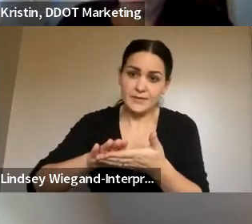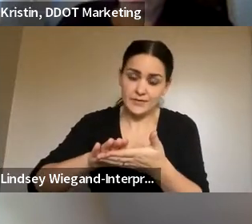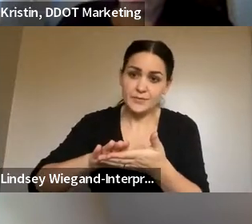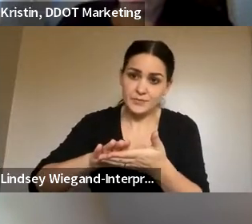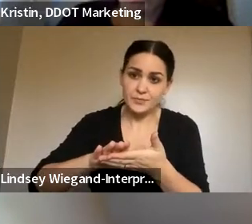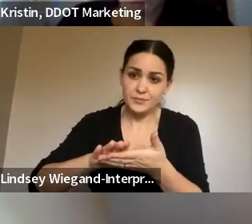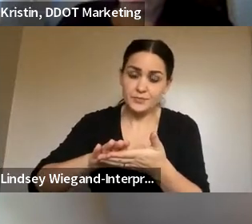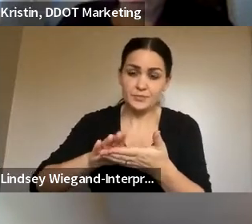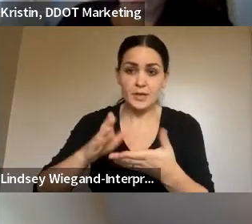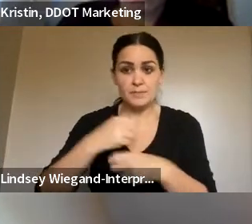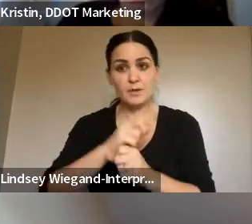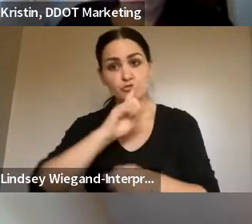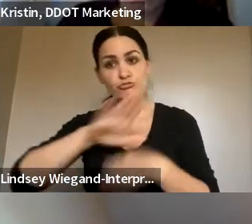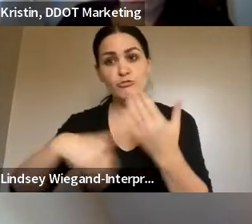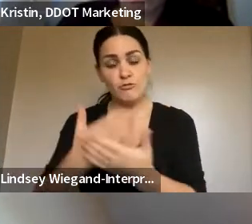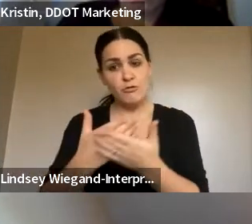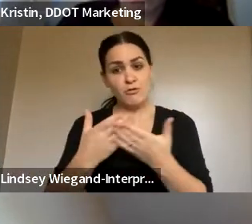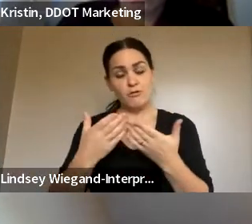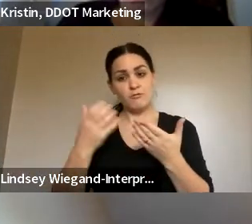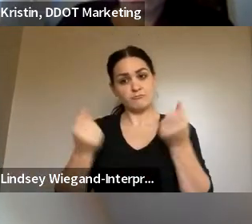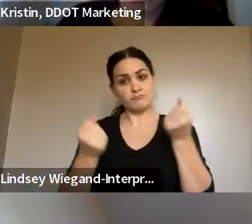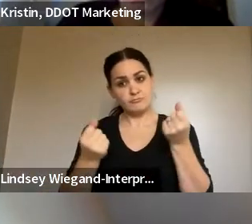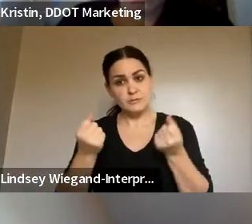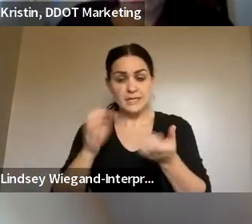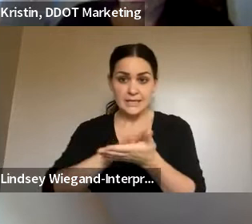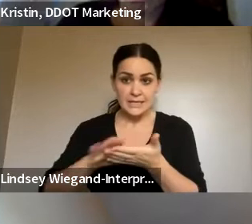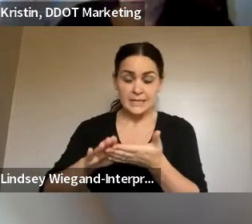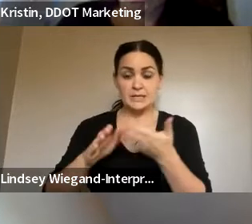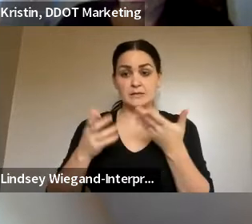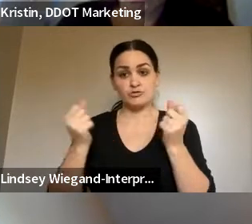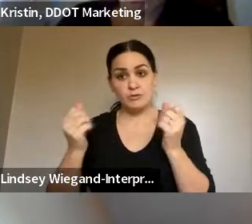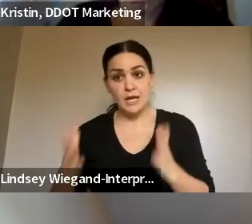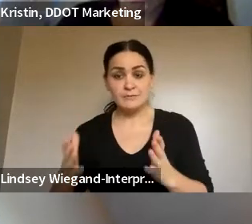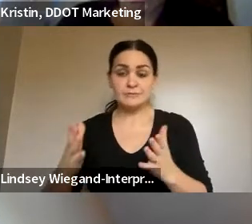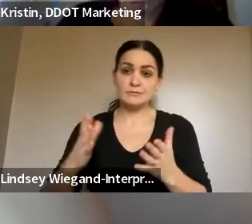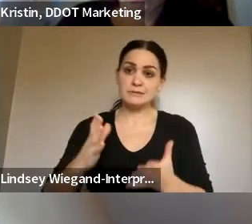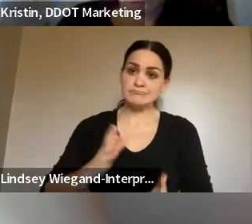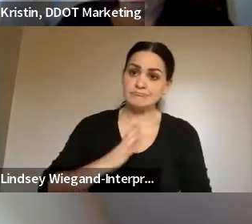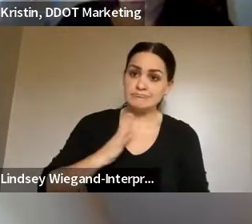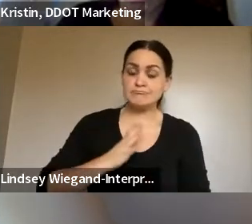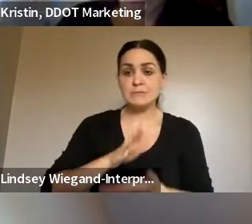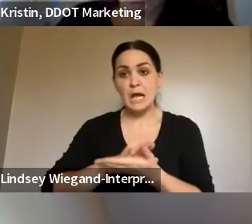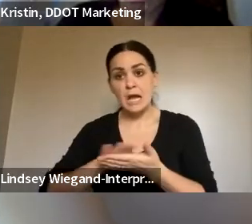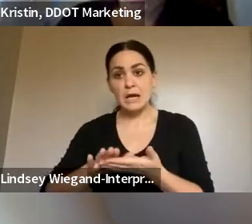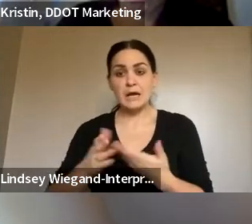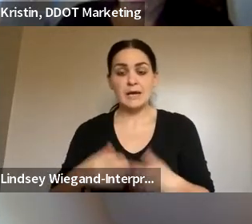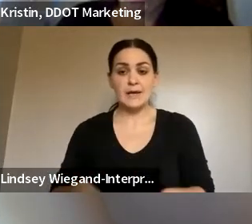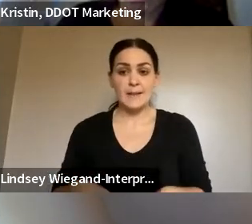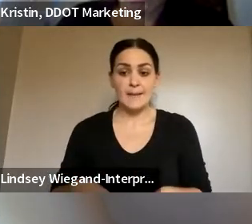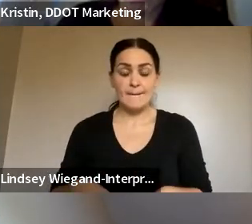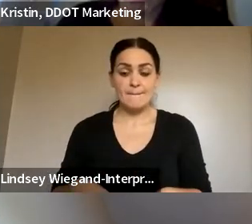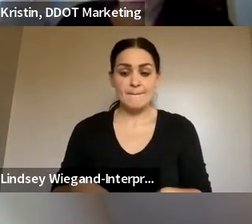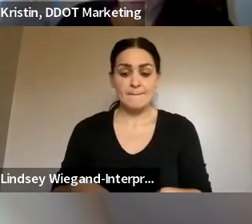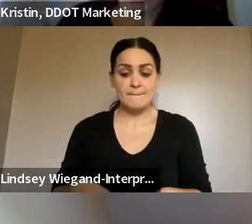vehicles are clean. The drivers are courteous, but sometimes